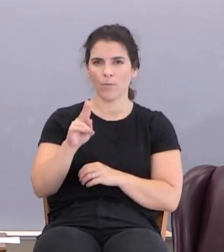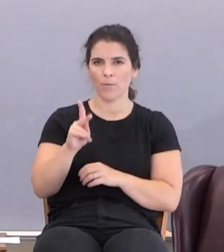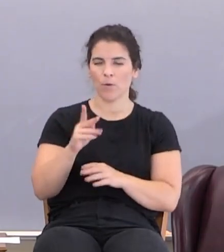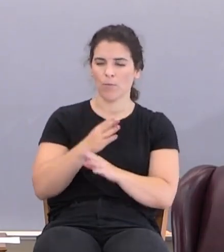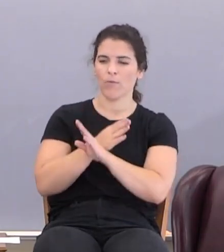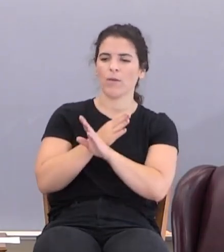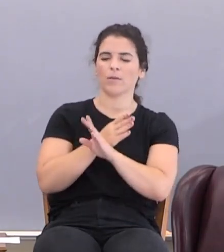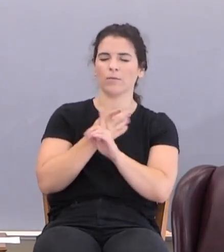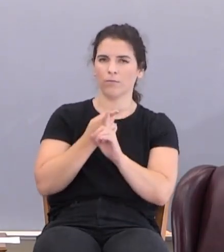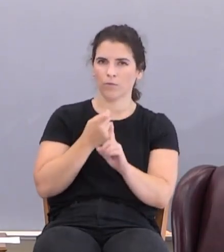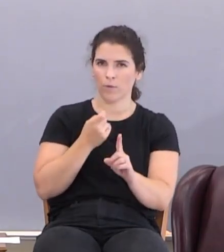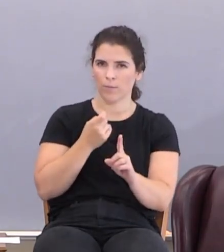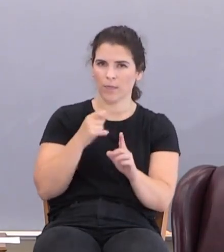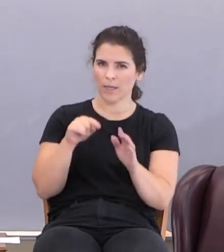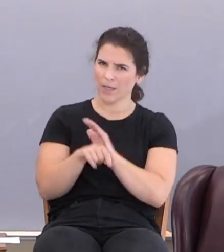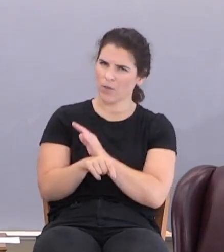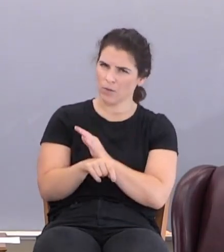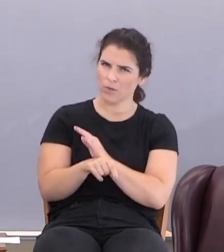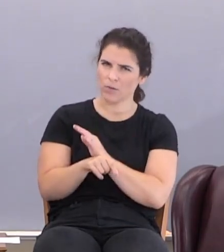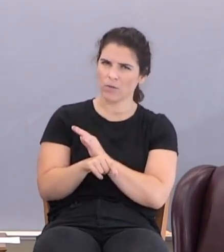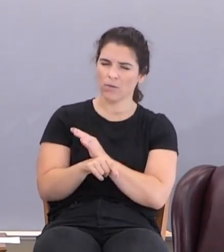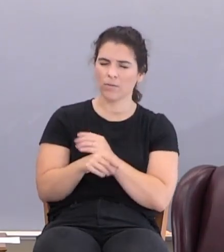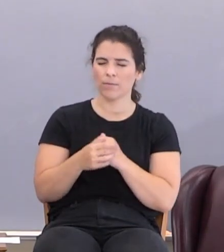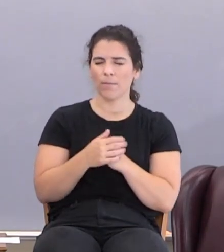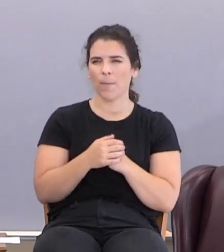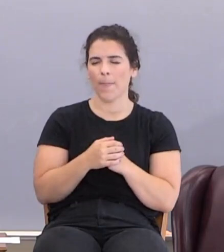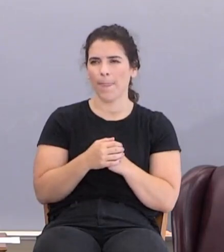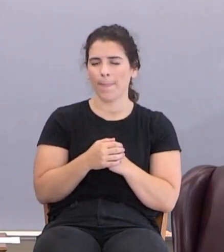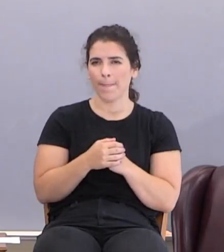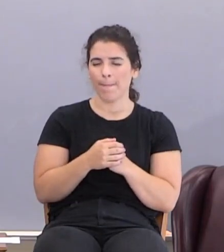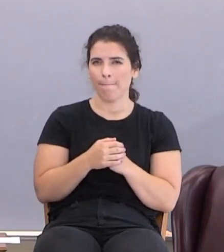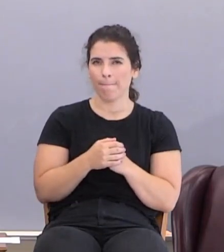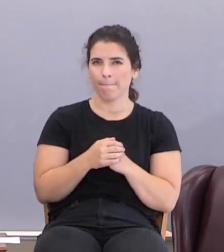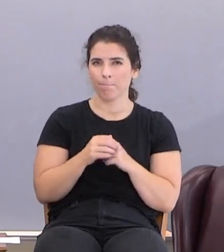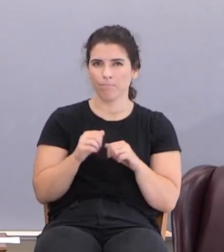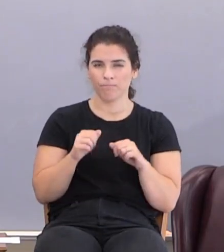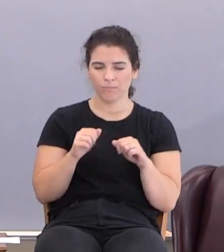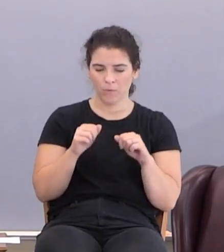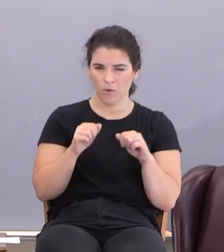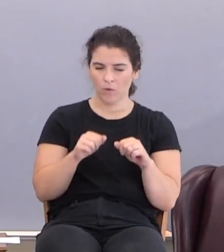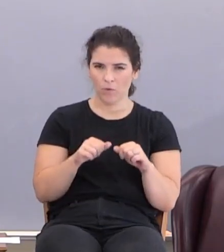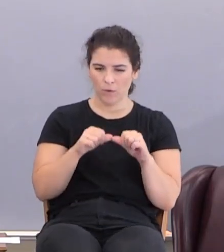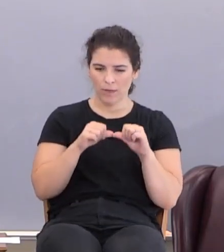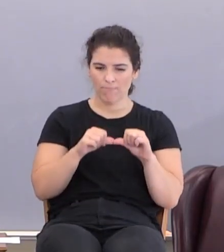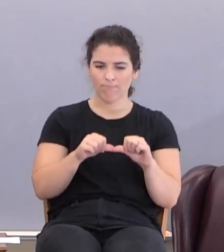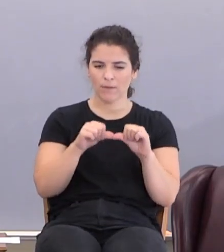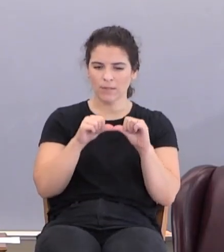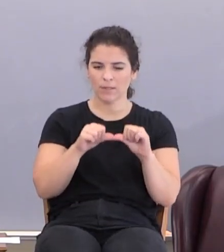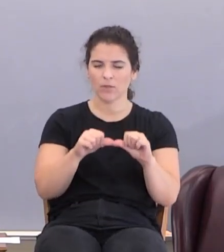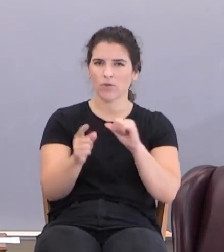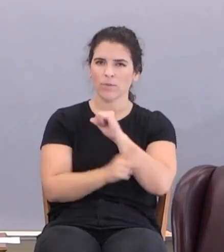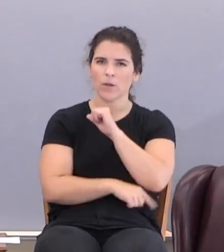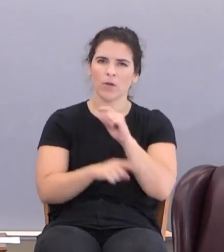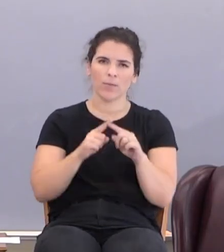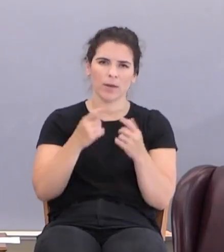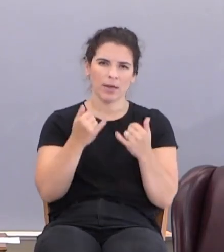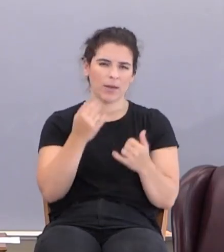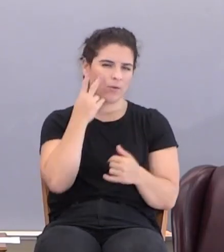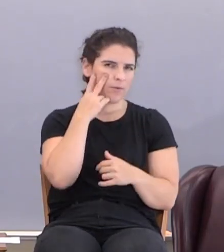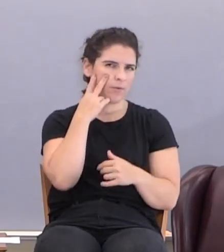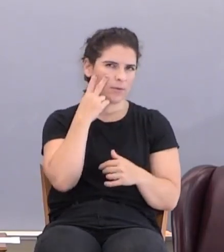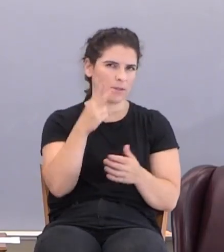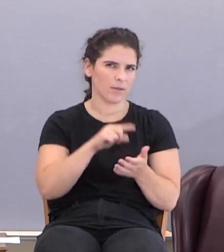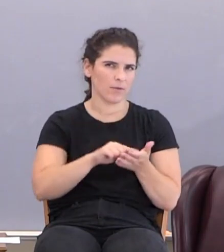from killing him so it can prolong the punishment. But now look at verse 16.